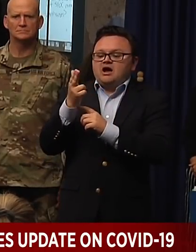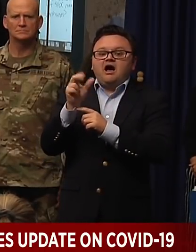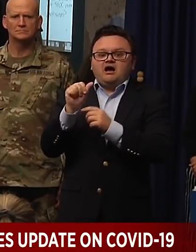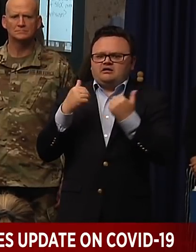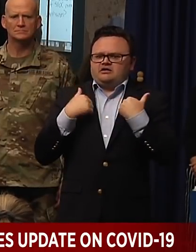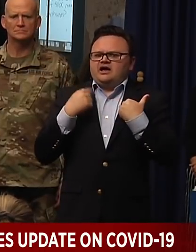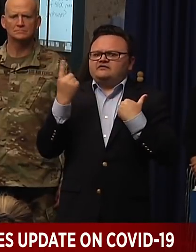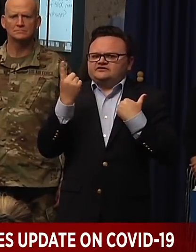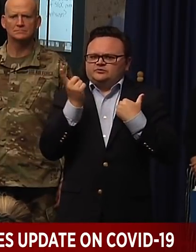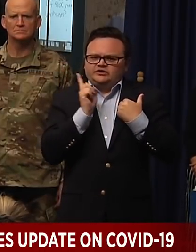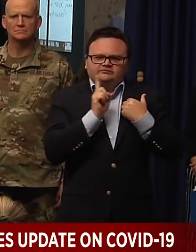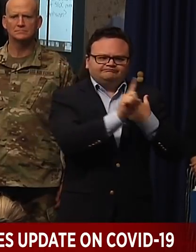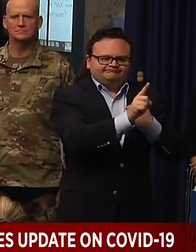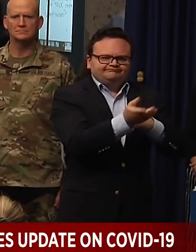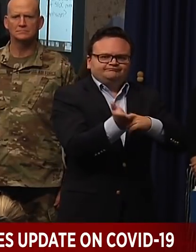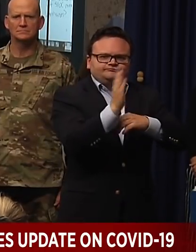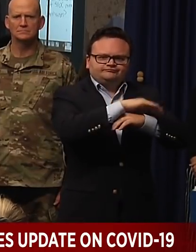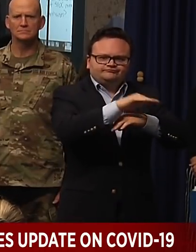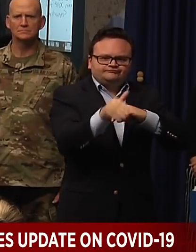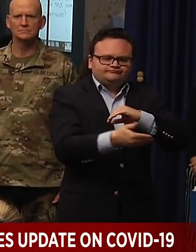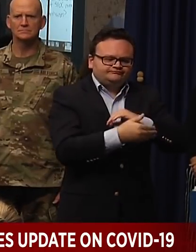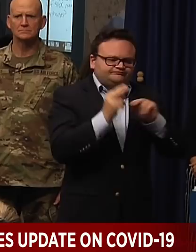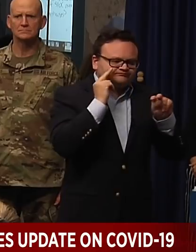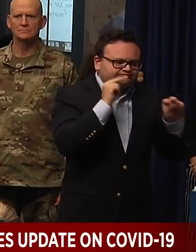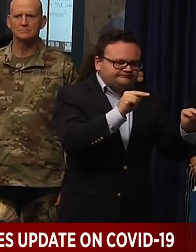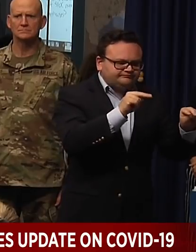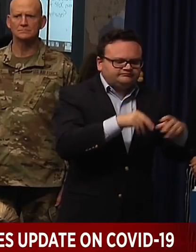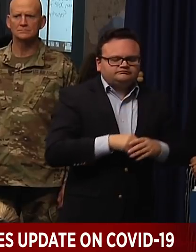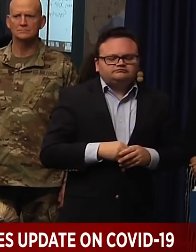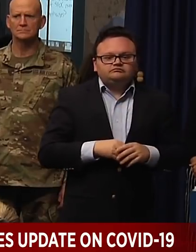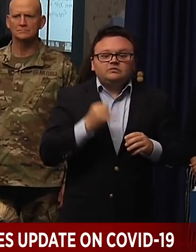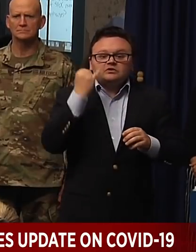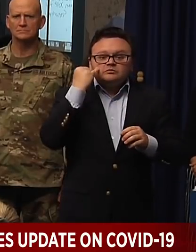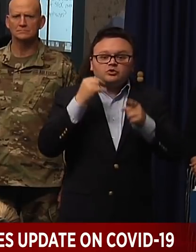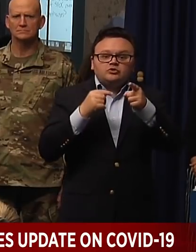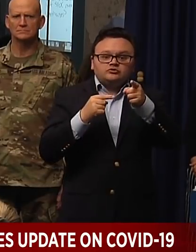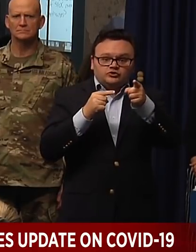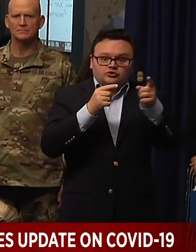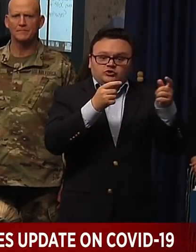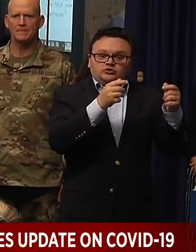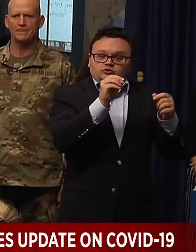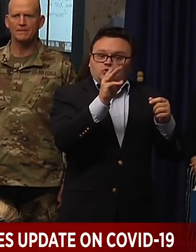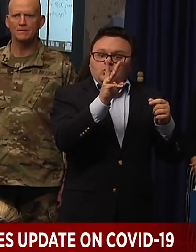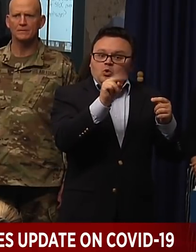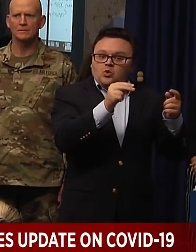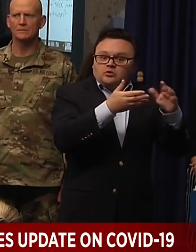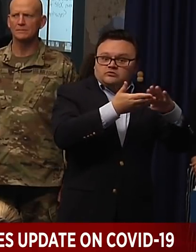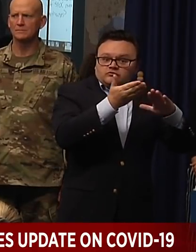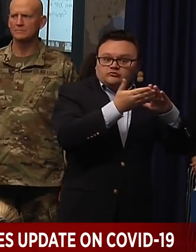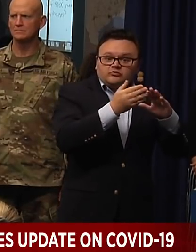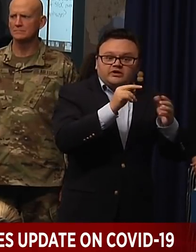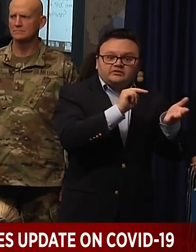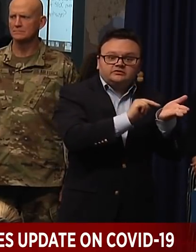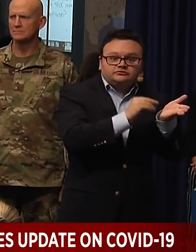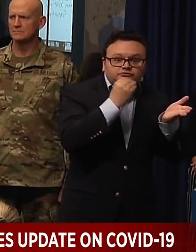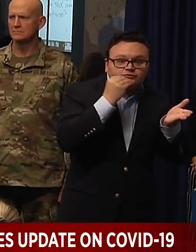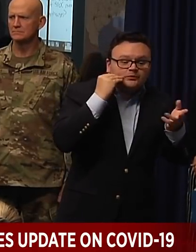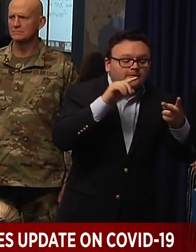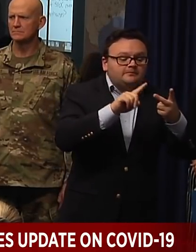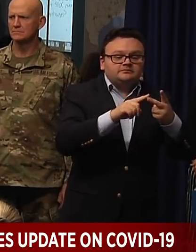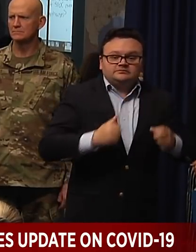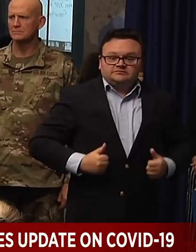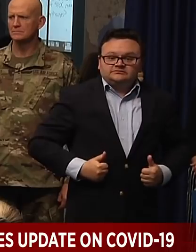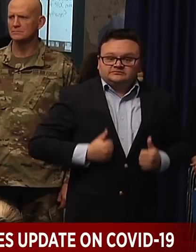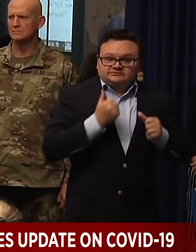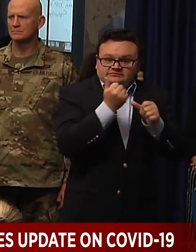clock. But if you are an operator of one of these facilities, you need to take responsibility to